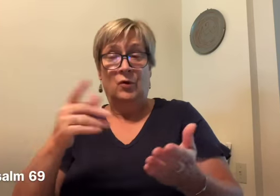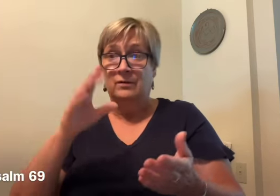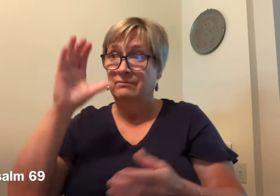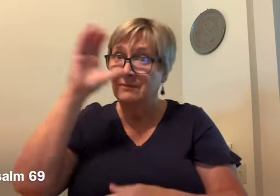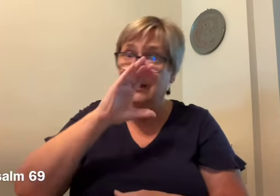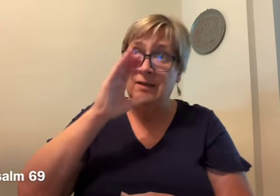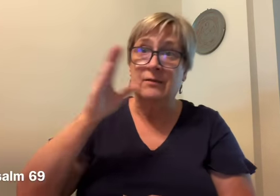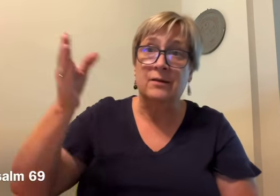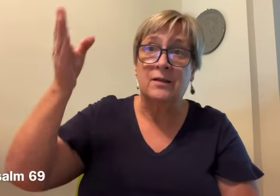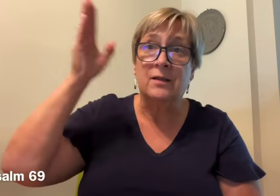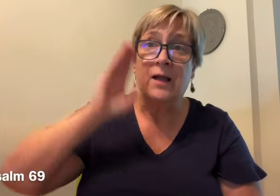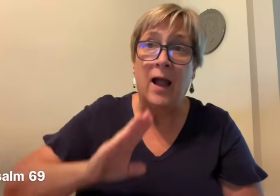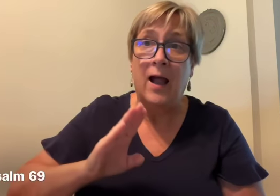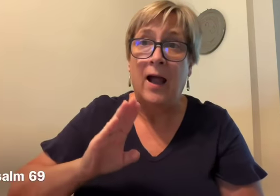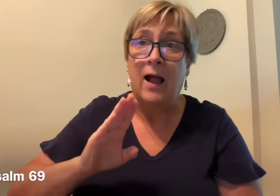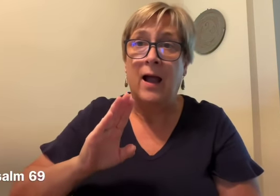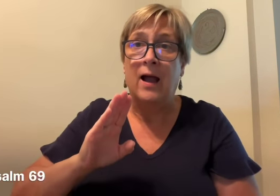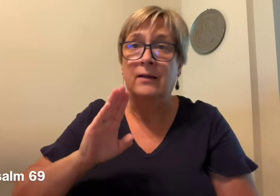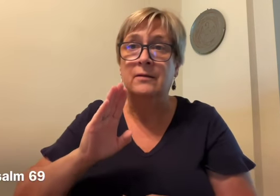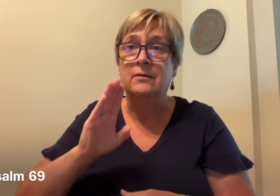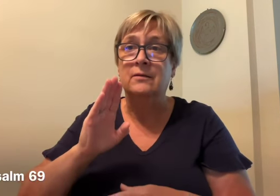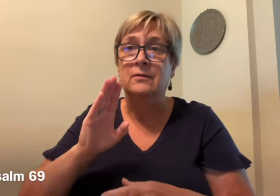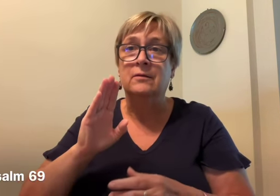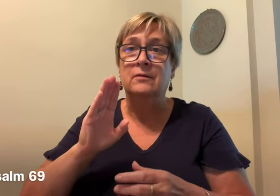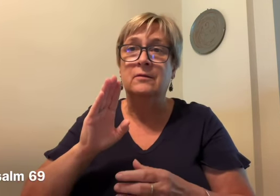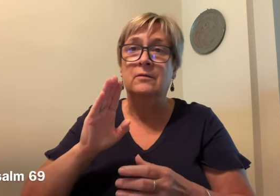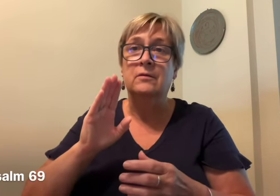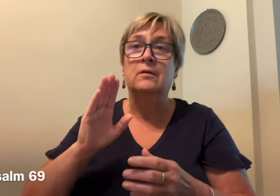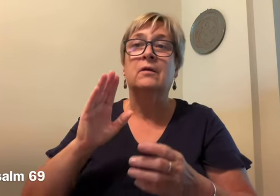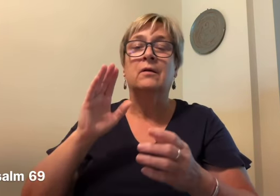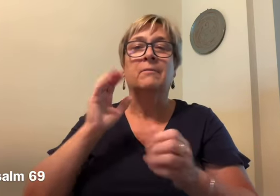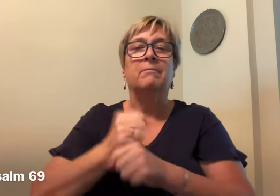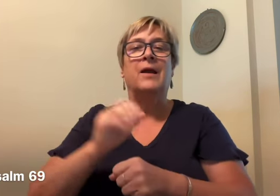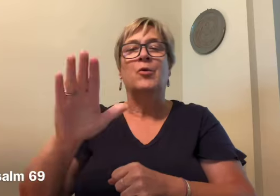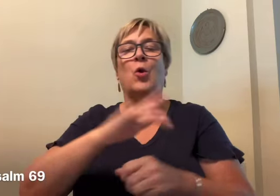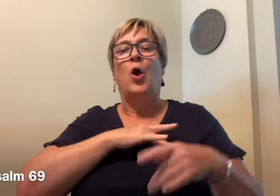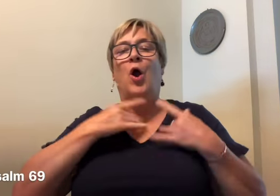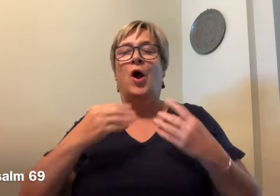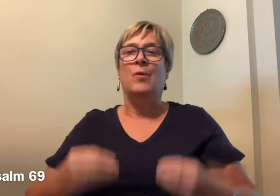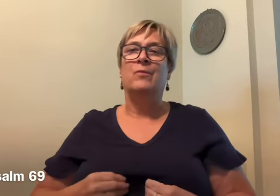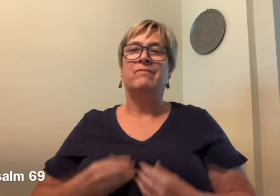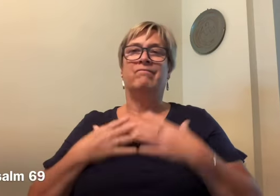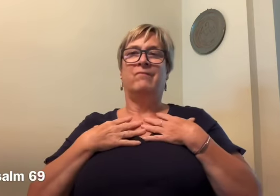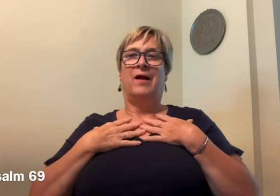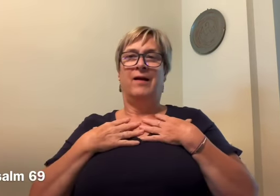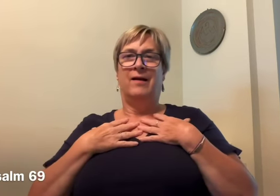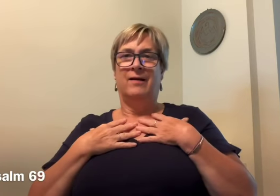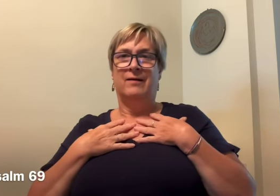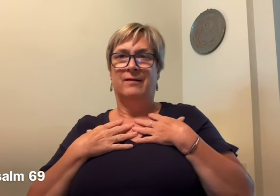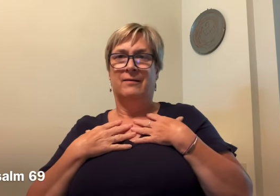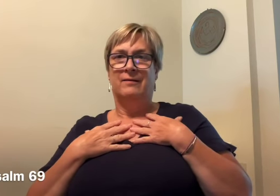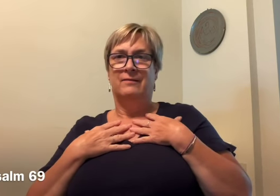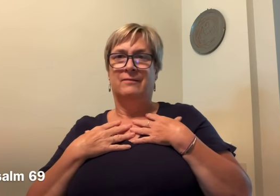You who seek God, may your hearts revive. For the Lord hears the poor